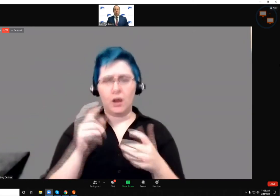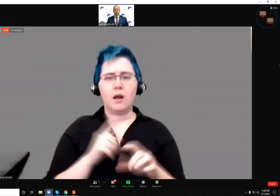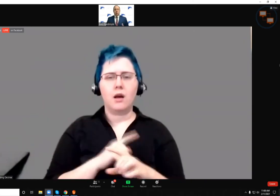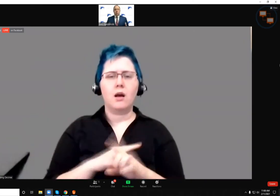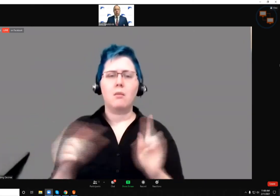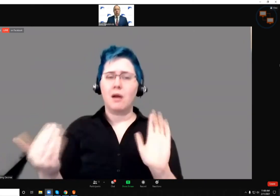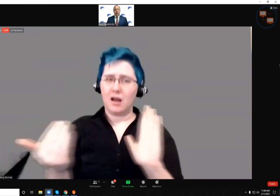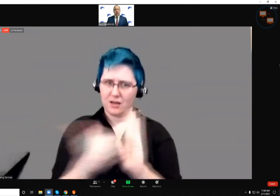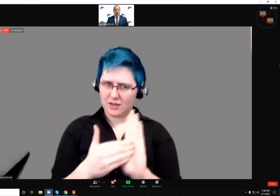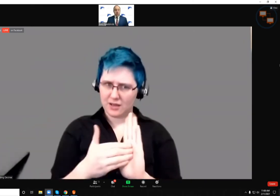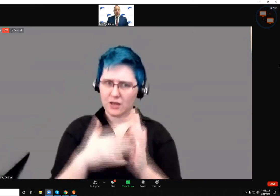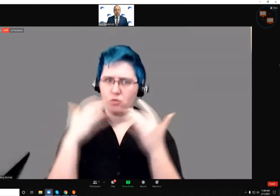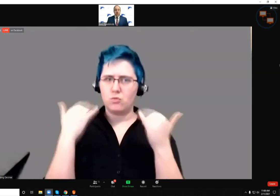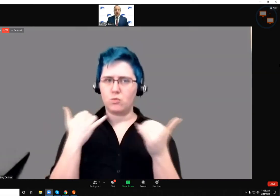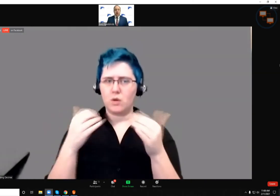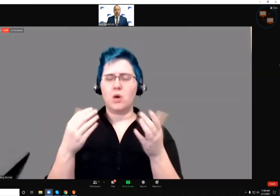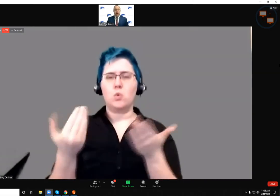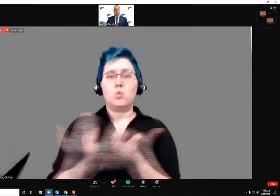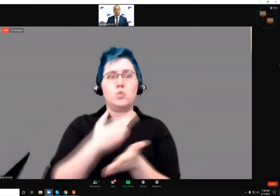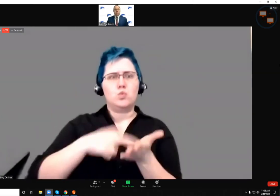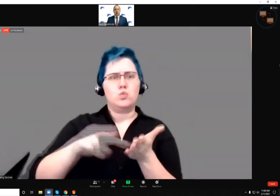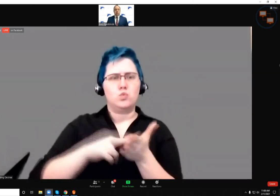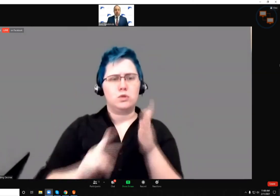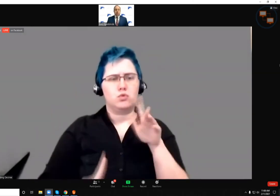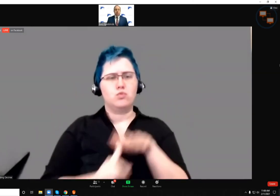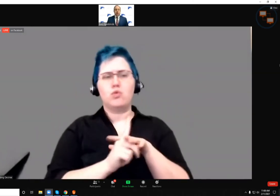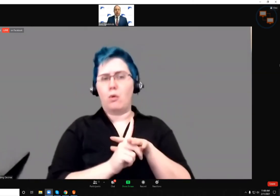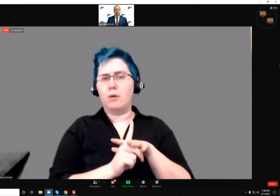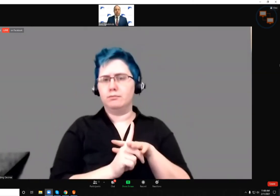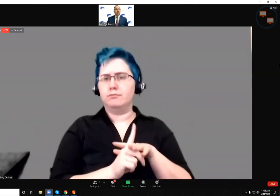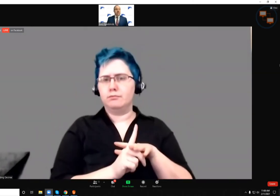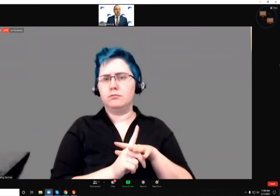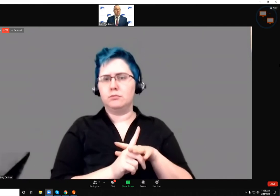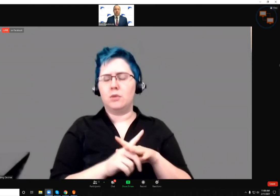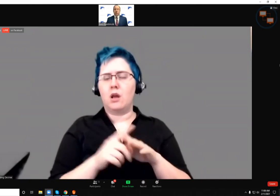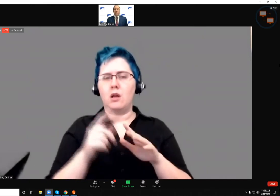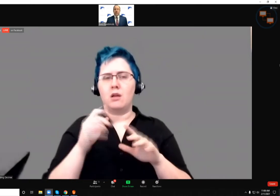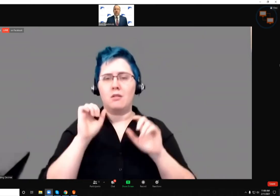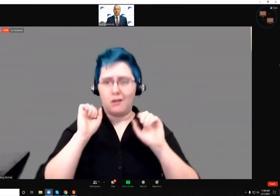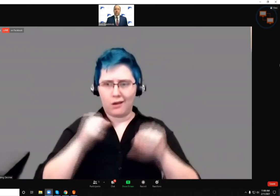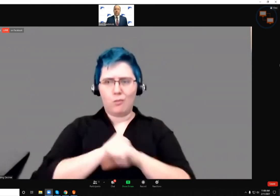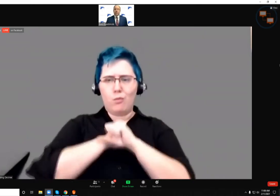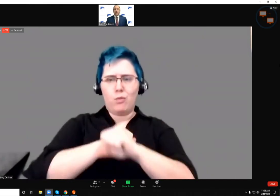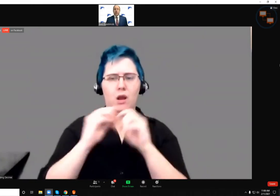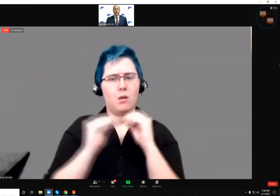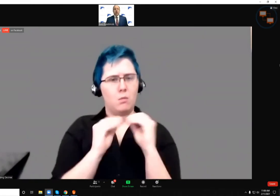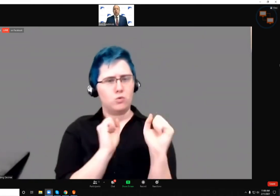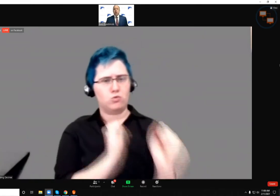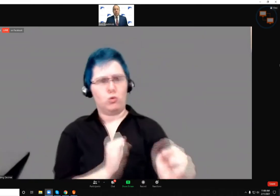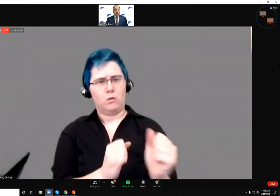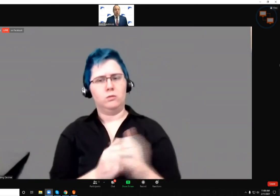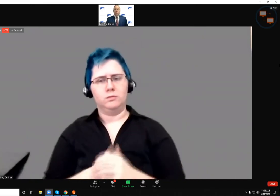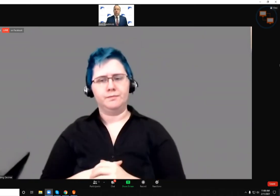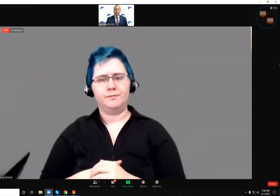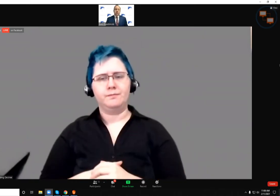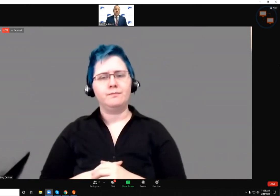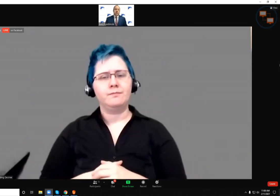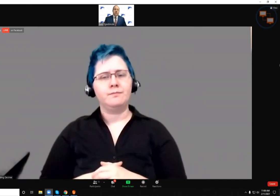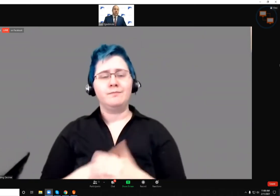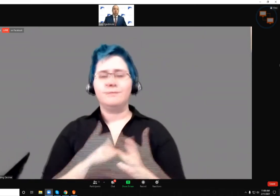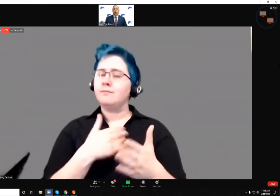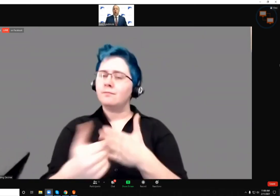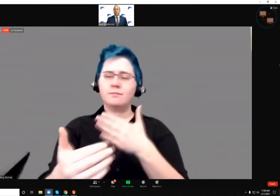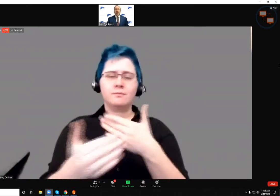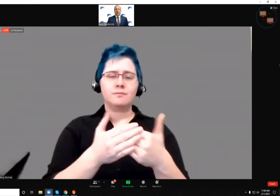uh, we're, we're looking at new research that's coming out that should, uh, further protect us from COVID-19. No matter what, you should